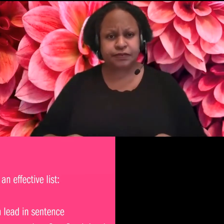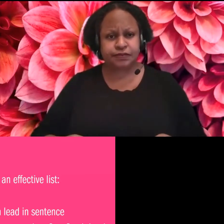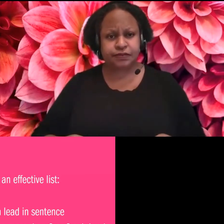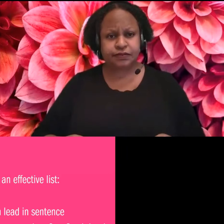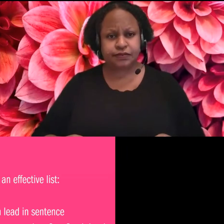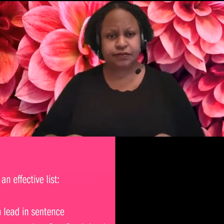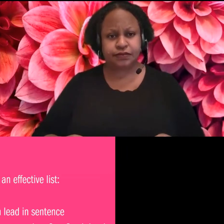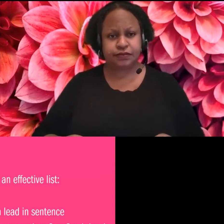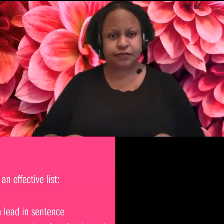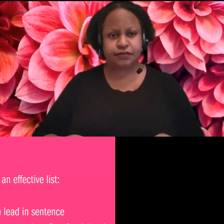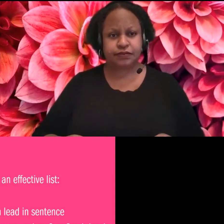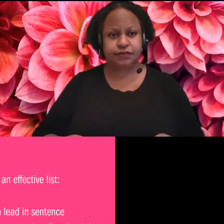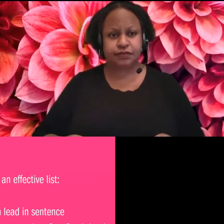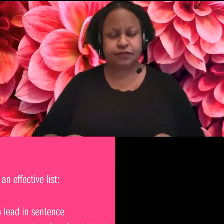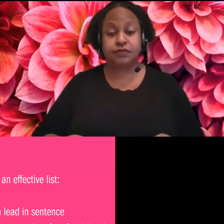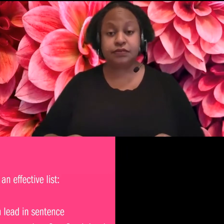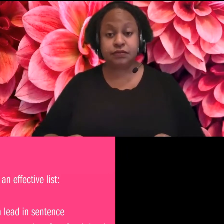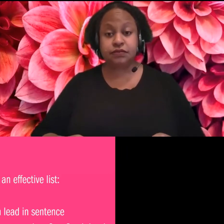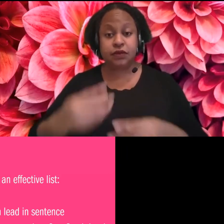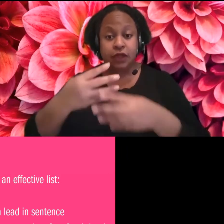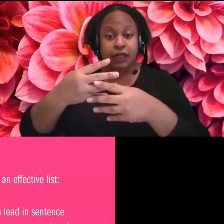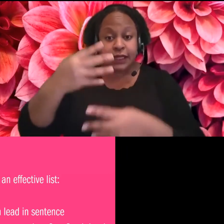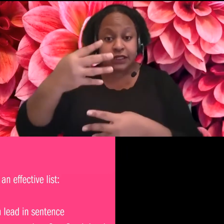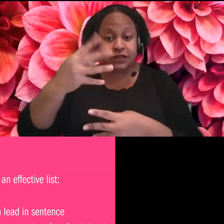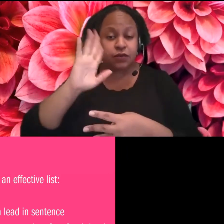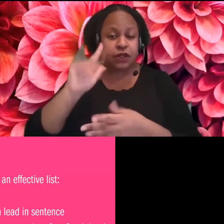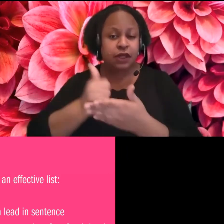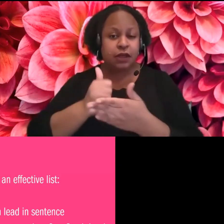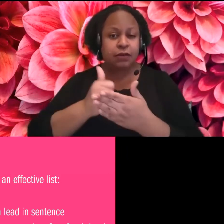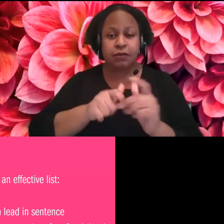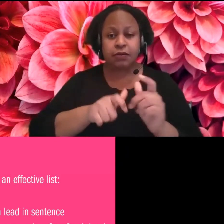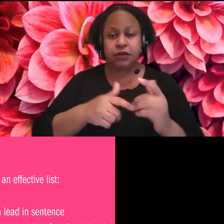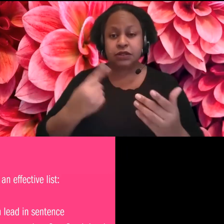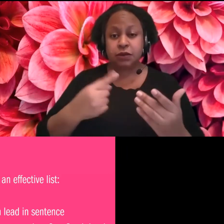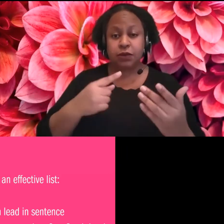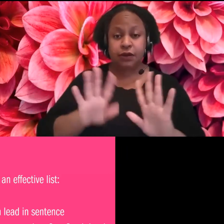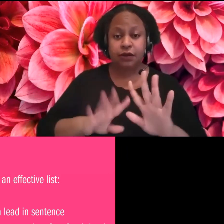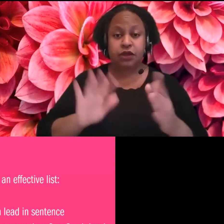that lists will help your readers understand the order. Uh,